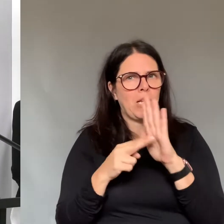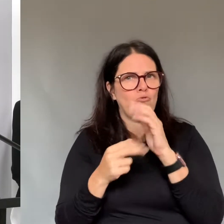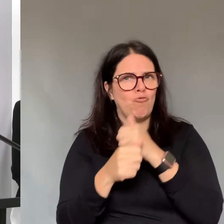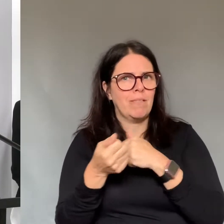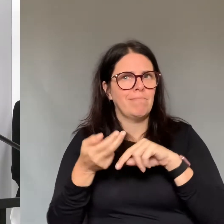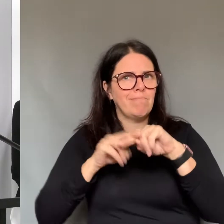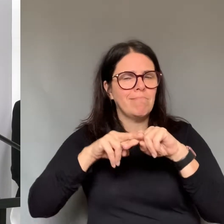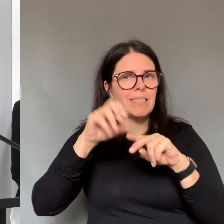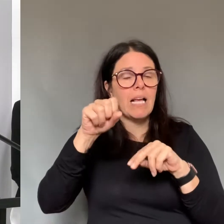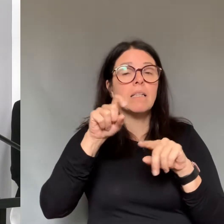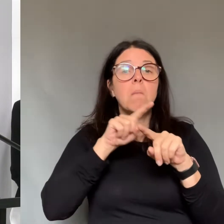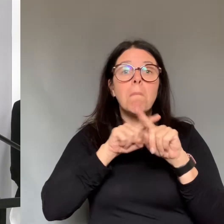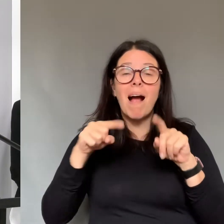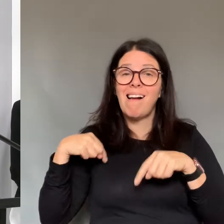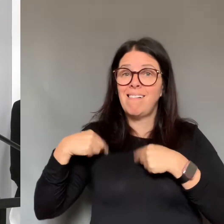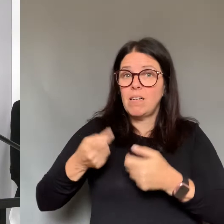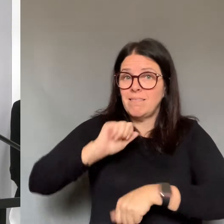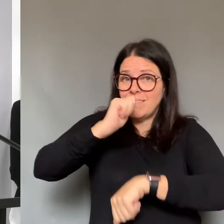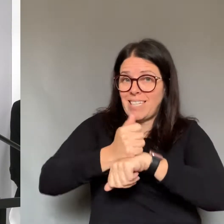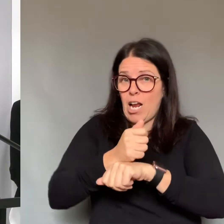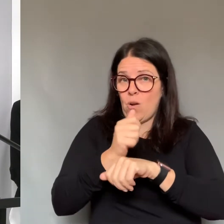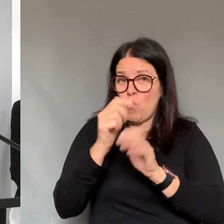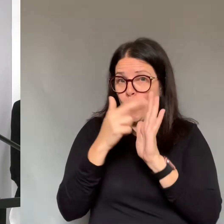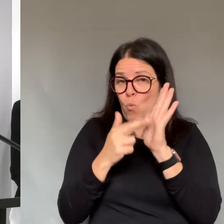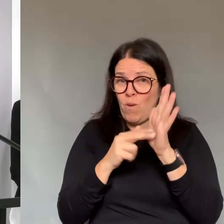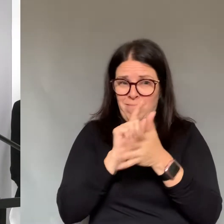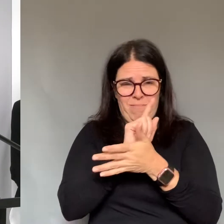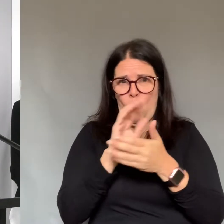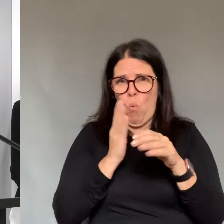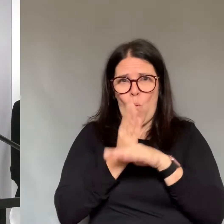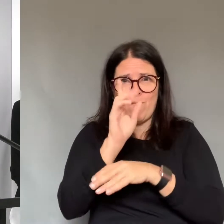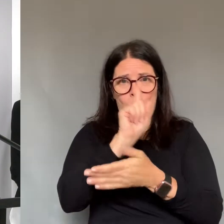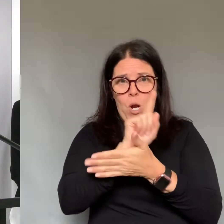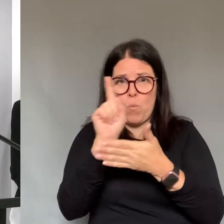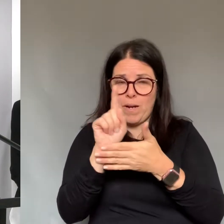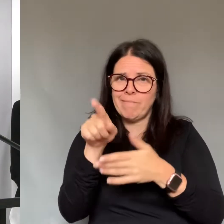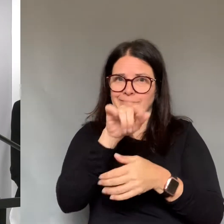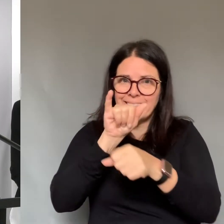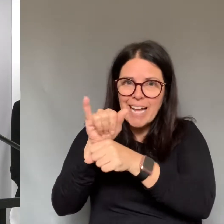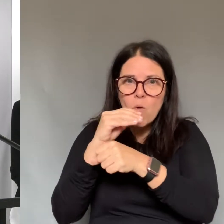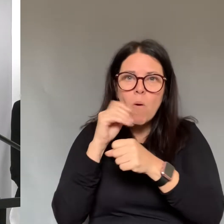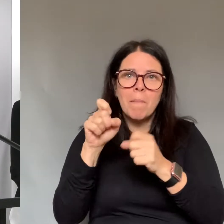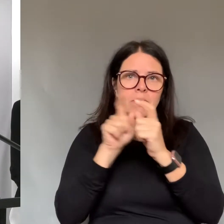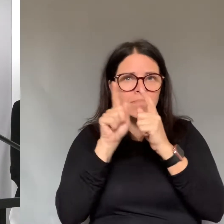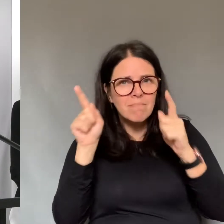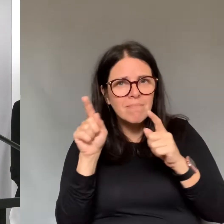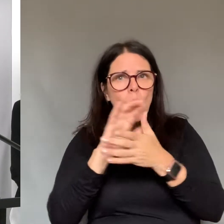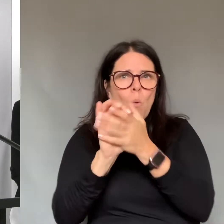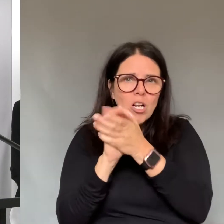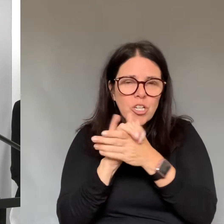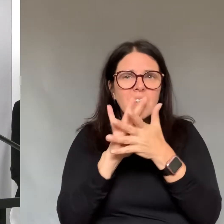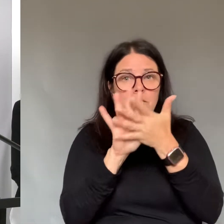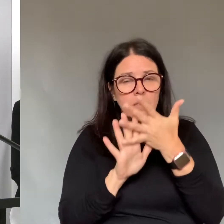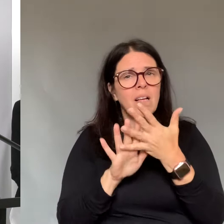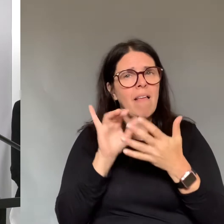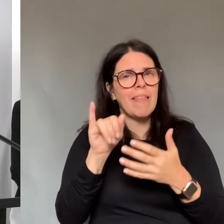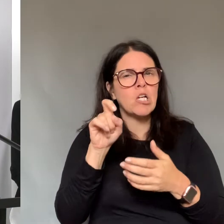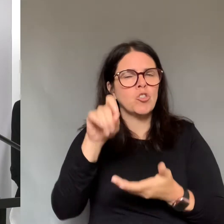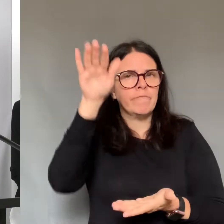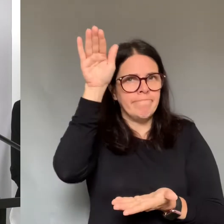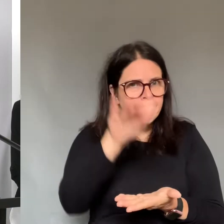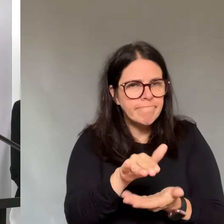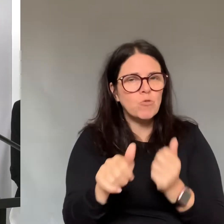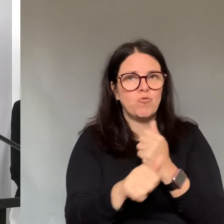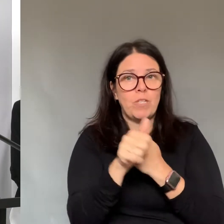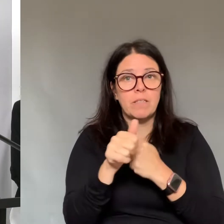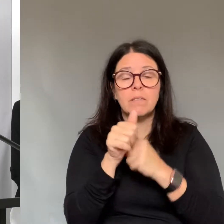the pending results and its impact on our control measures. So far almost all except one have mild symptoms and currently recovering in home